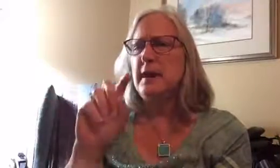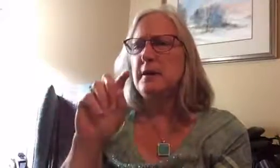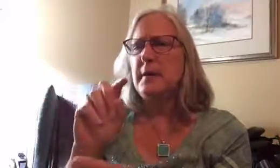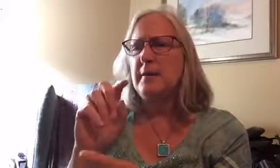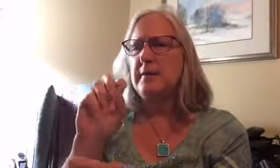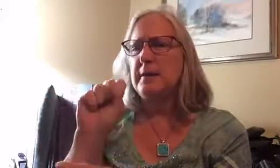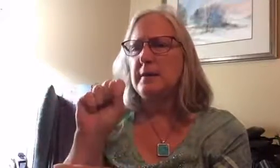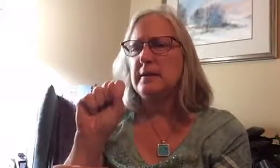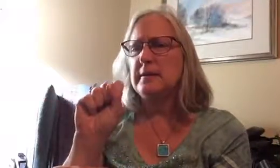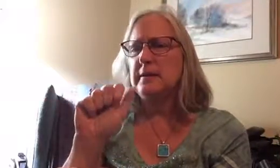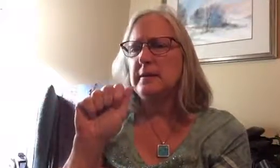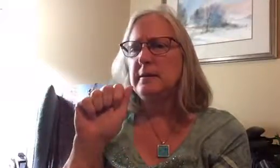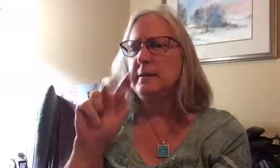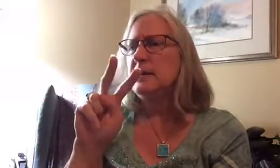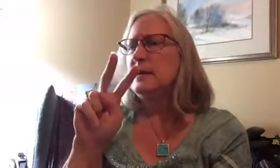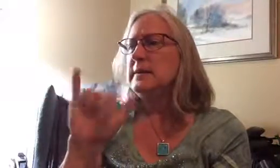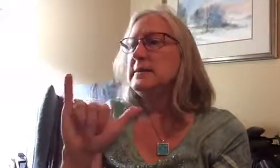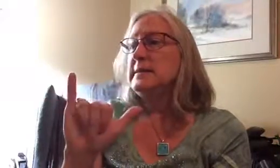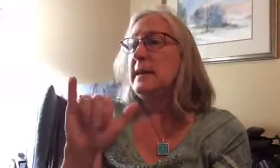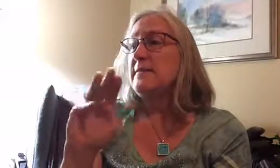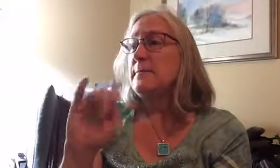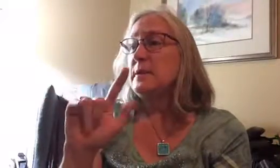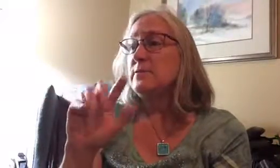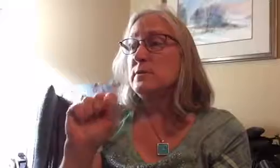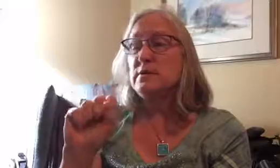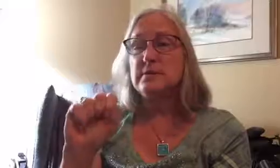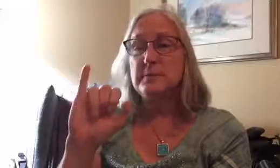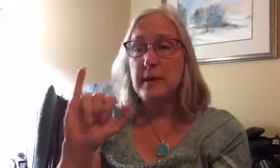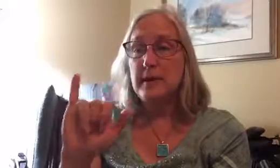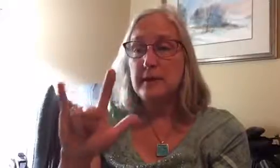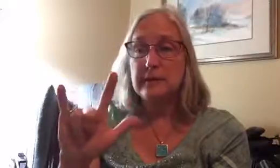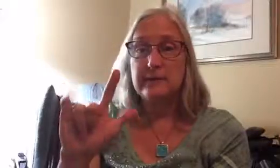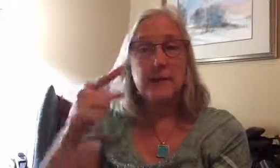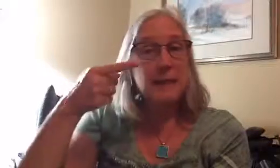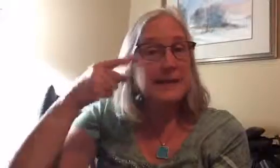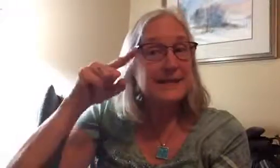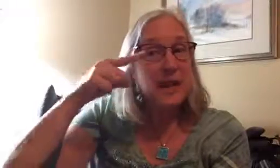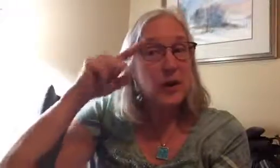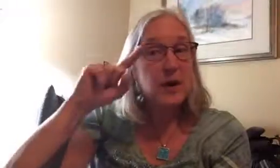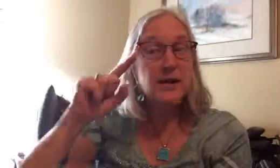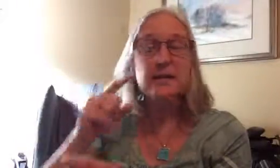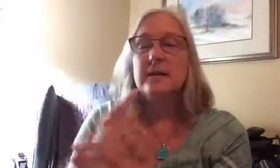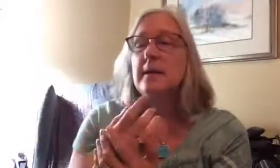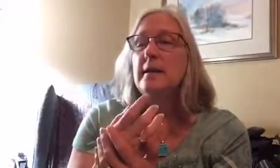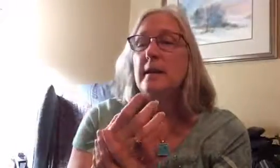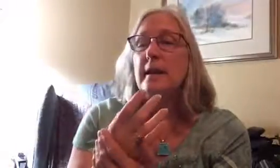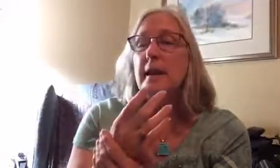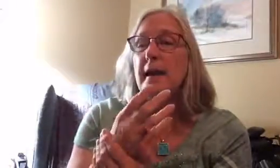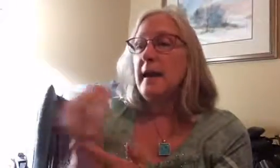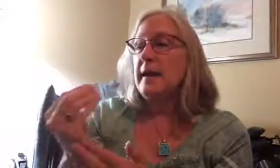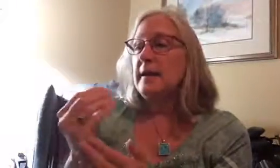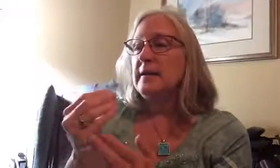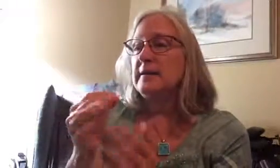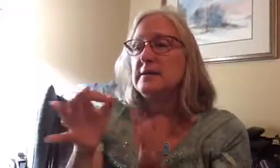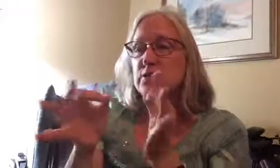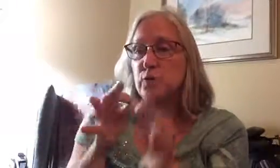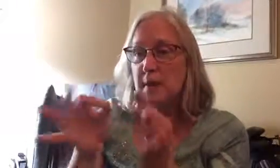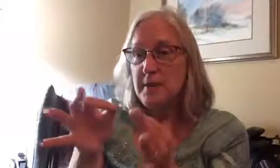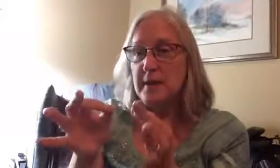talk about the savvy minerals by young living mascara and describe it